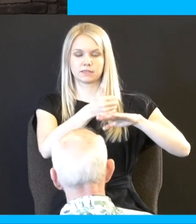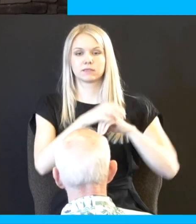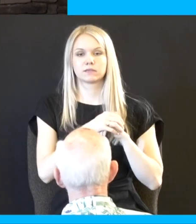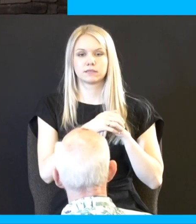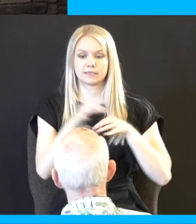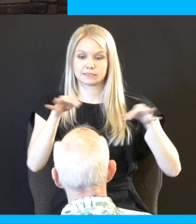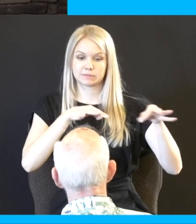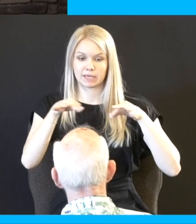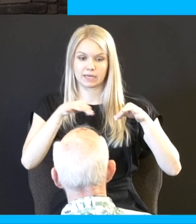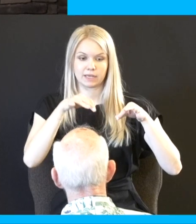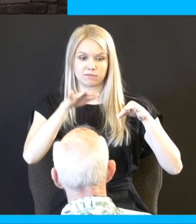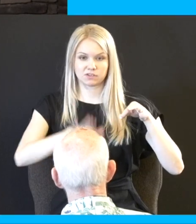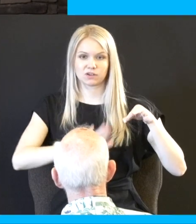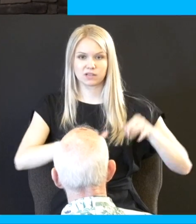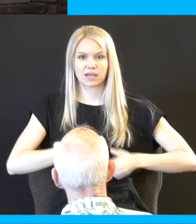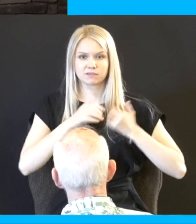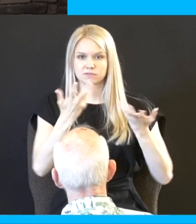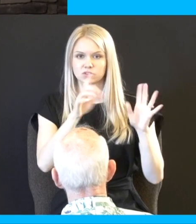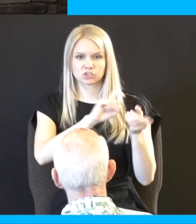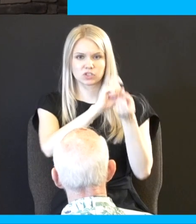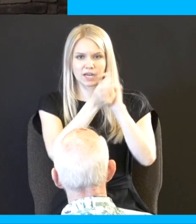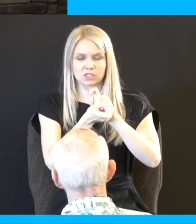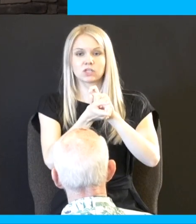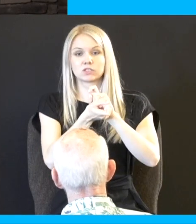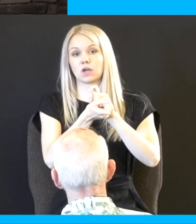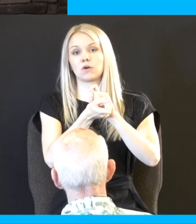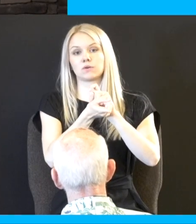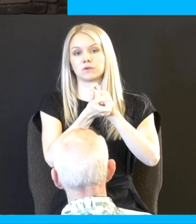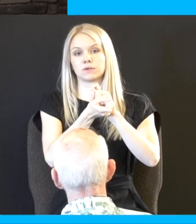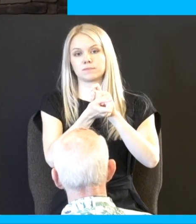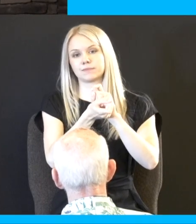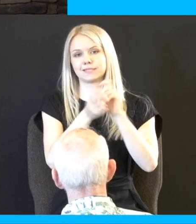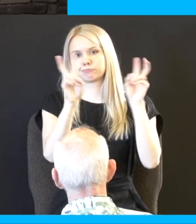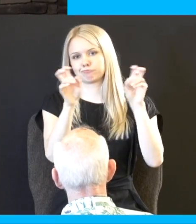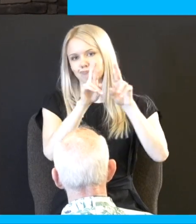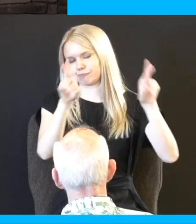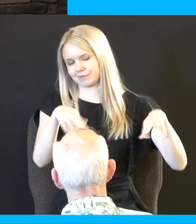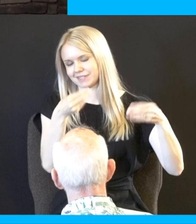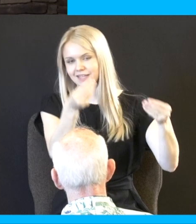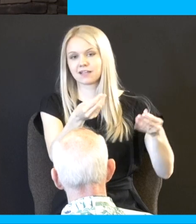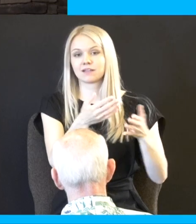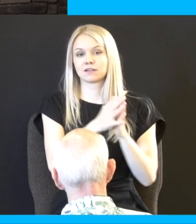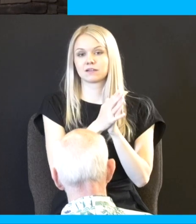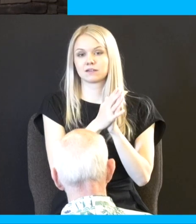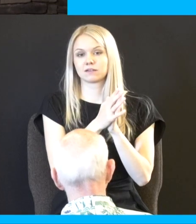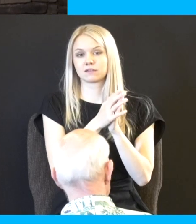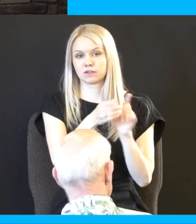lives have changed how's that sound for messed up so he gives him his resume he says listen are they Hebrews I am also seed of